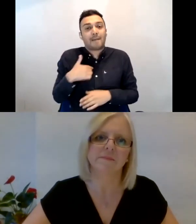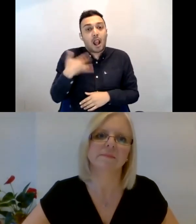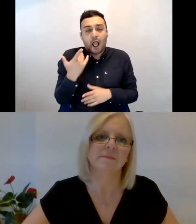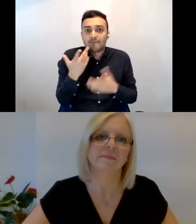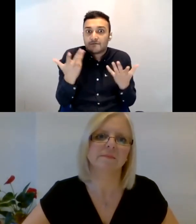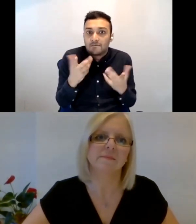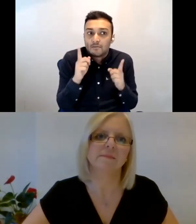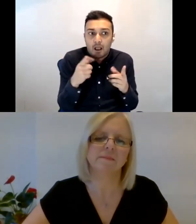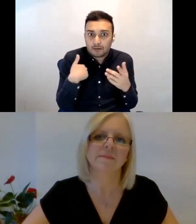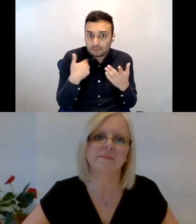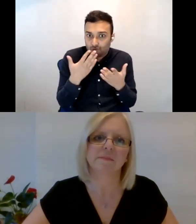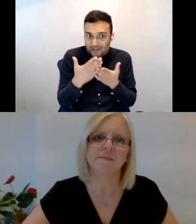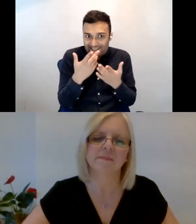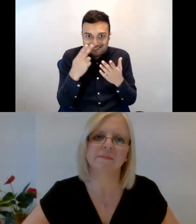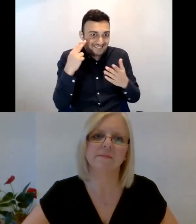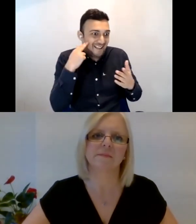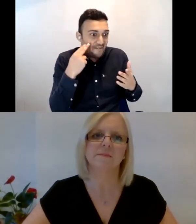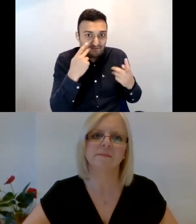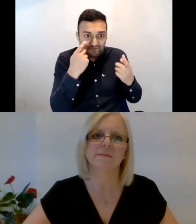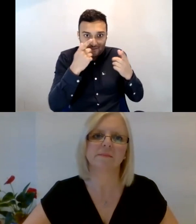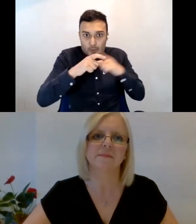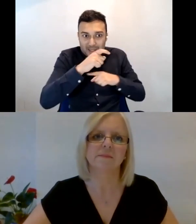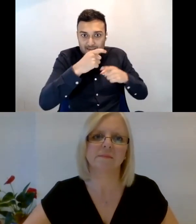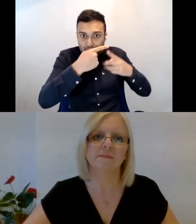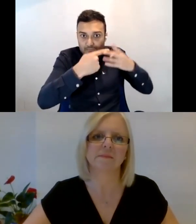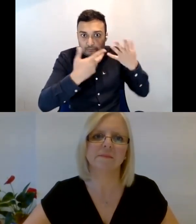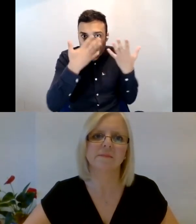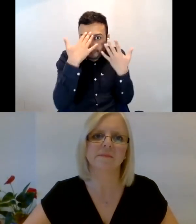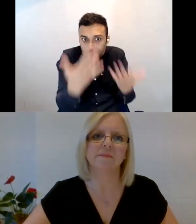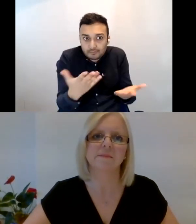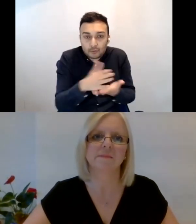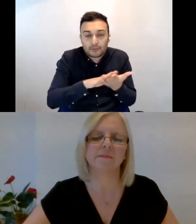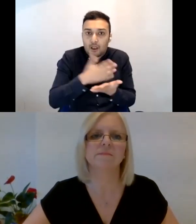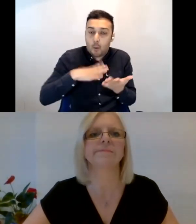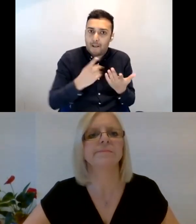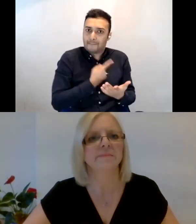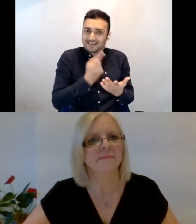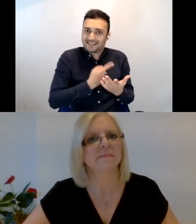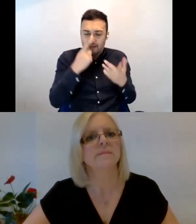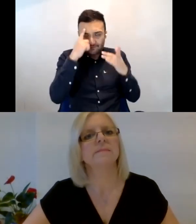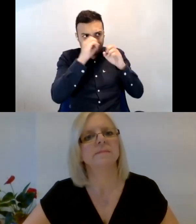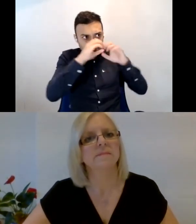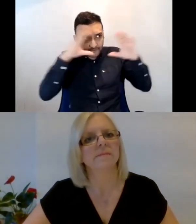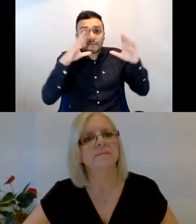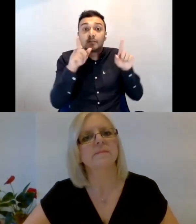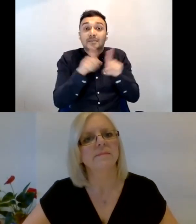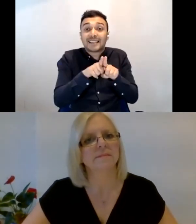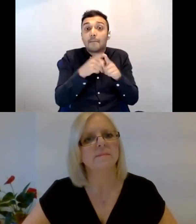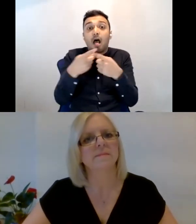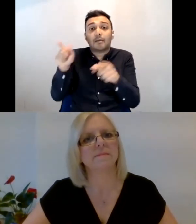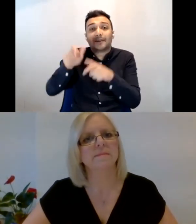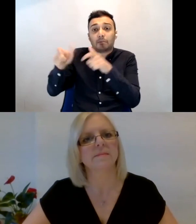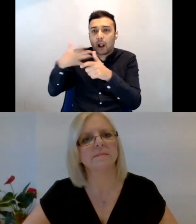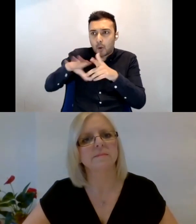So for me, I really wanted to not only be able to educate myself, but also educate other people. Um, and so hopefully that's what the